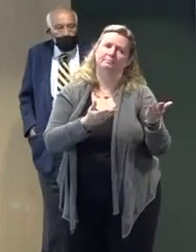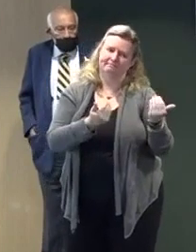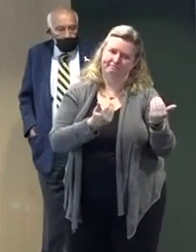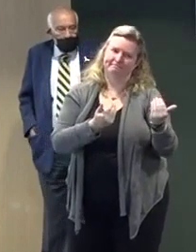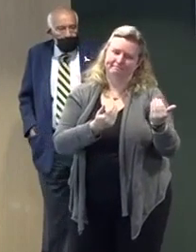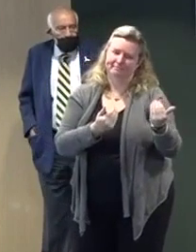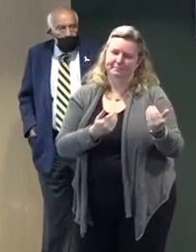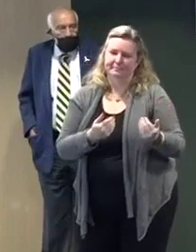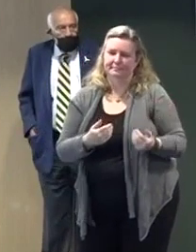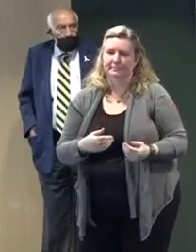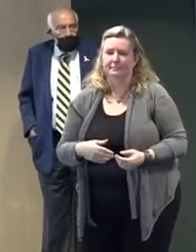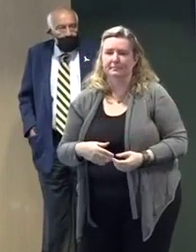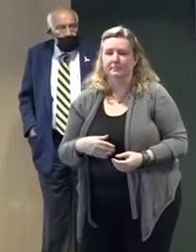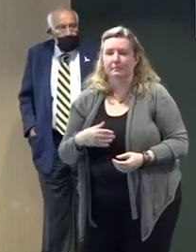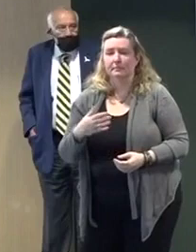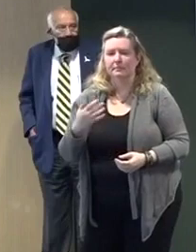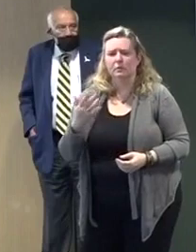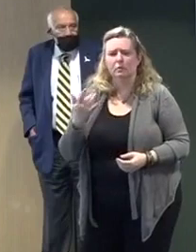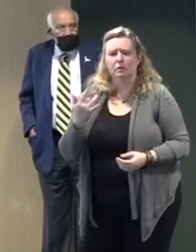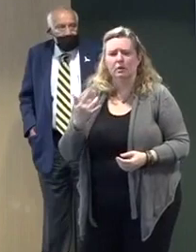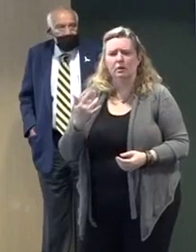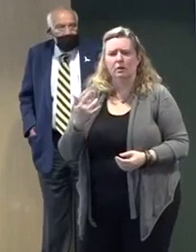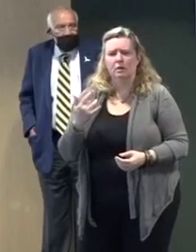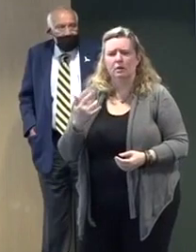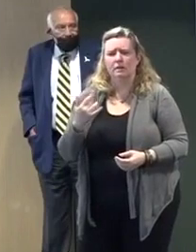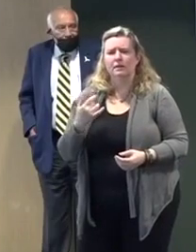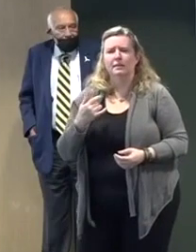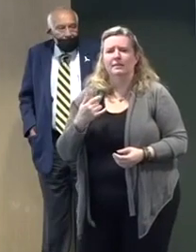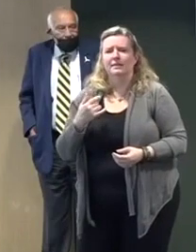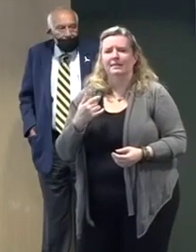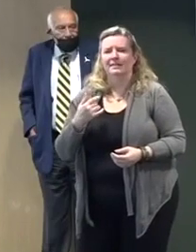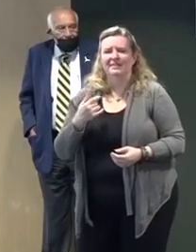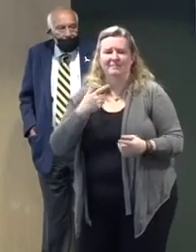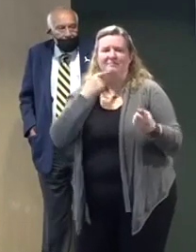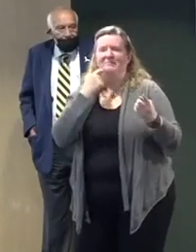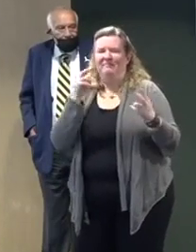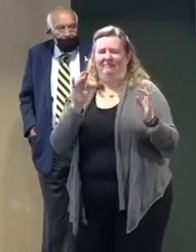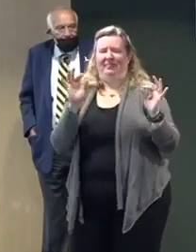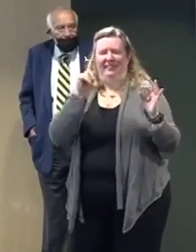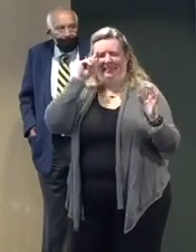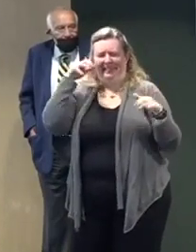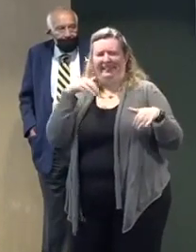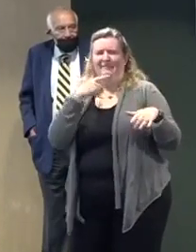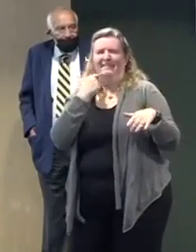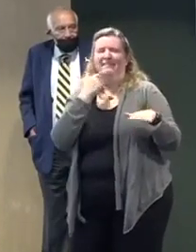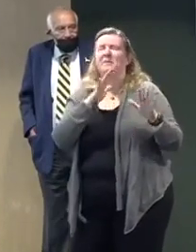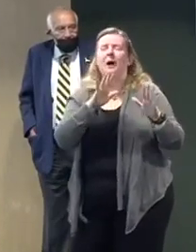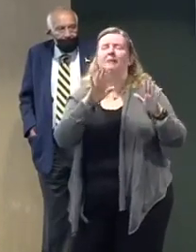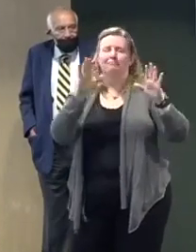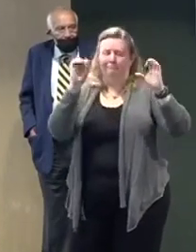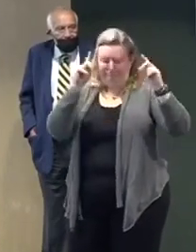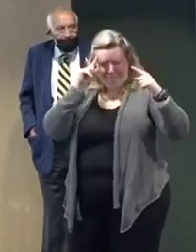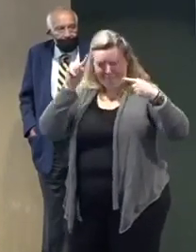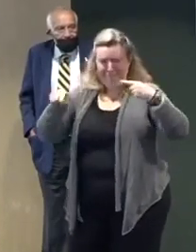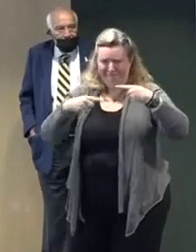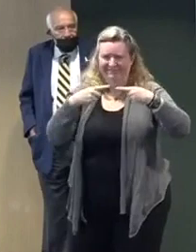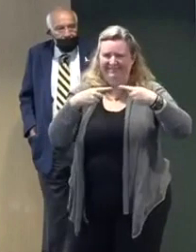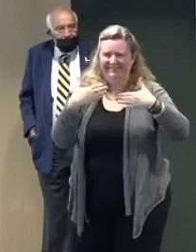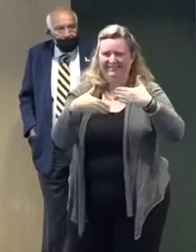I heard you laugh, Matt. There'll be a test as to how off topics become over time, I guess.